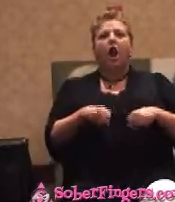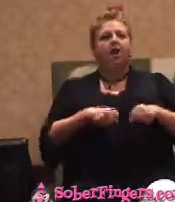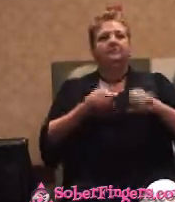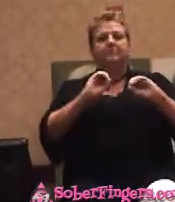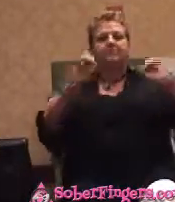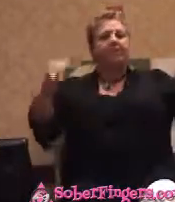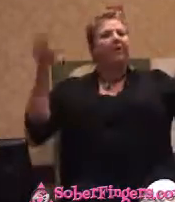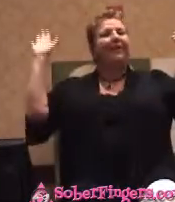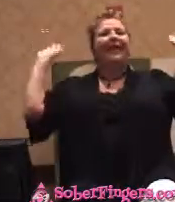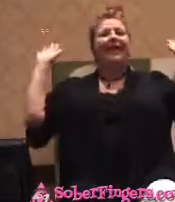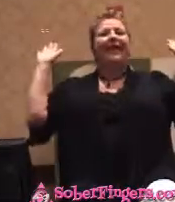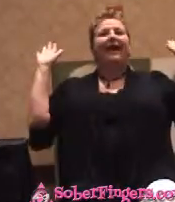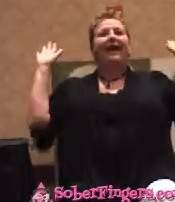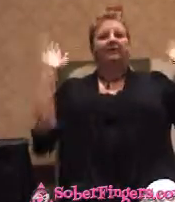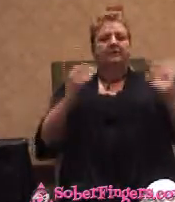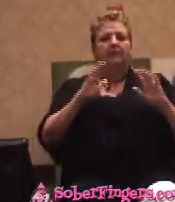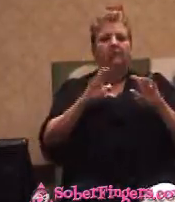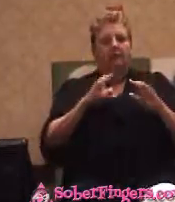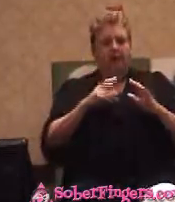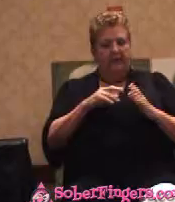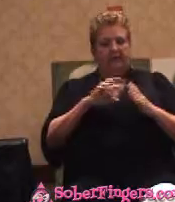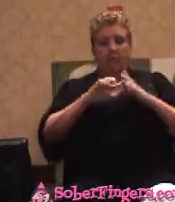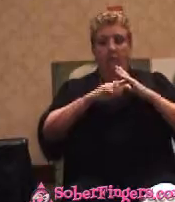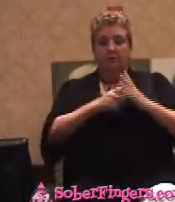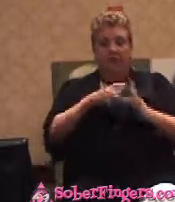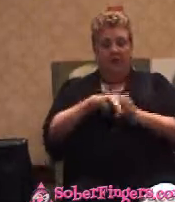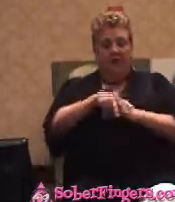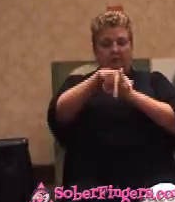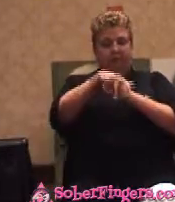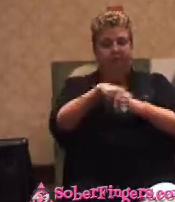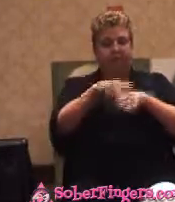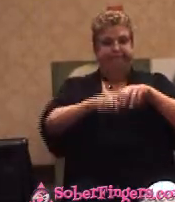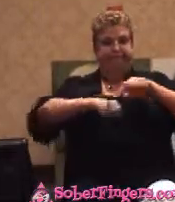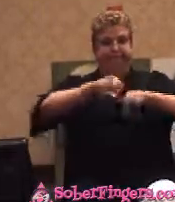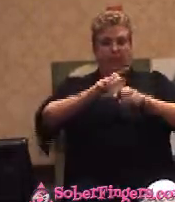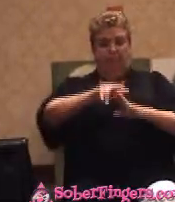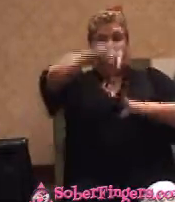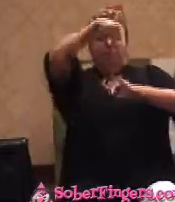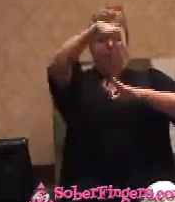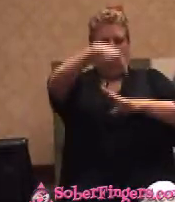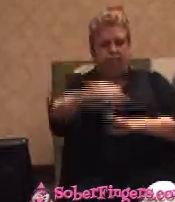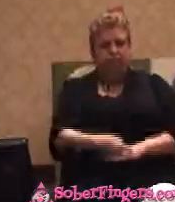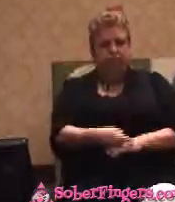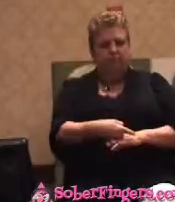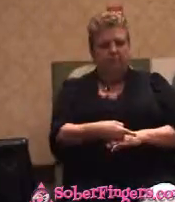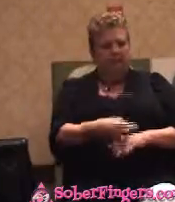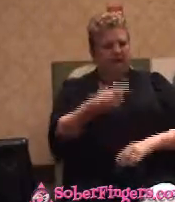and I went right over the top and hit it on the other side. And I thought, well, I'm getting on the wrong side. I might have a horse.